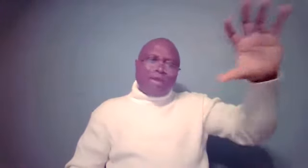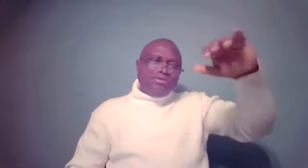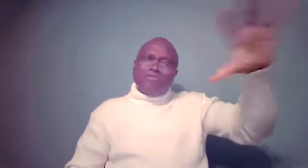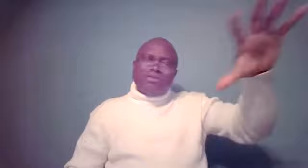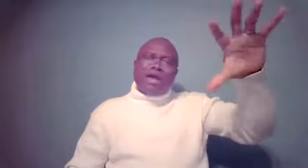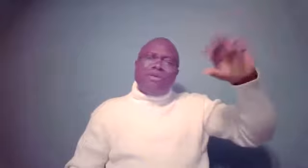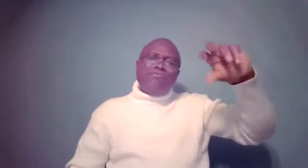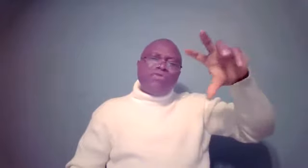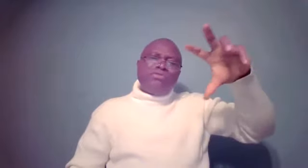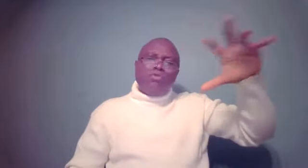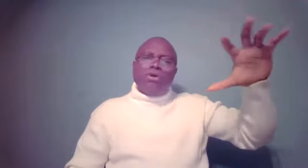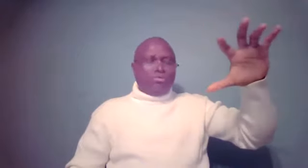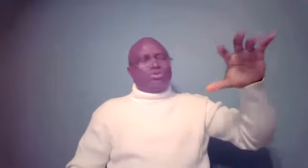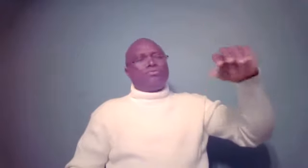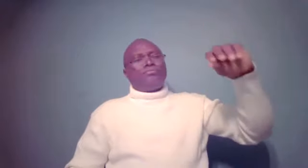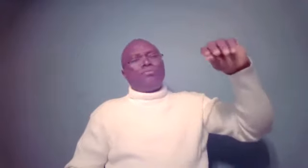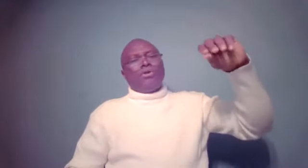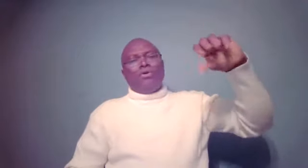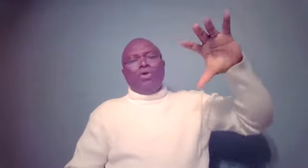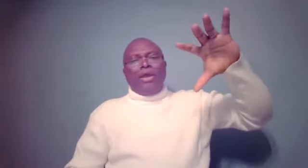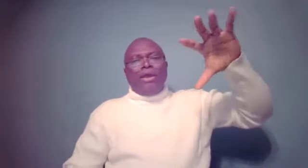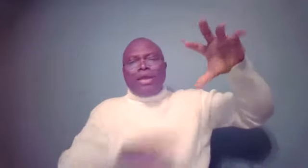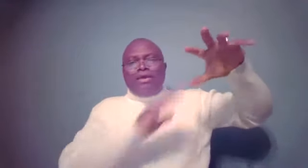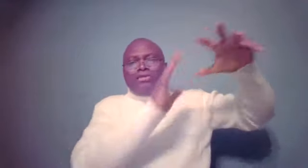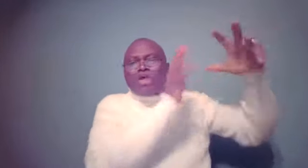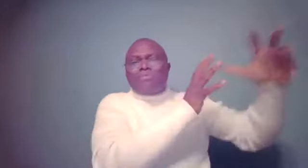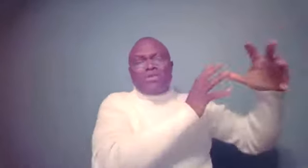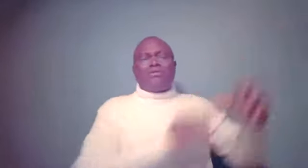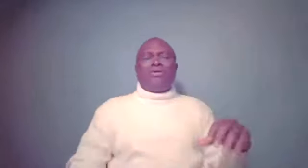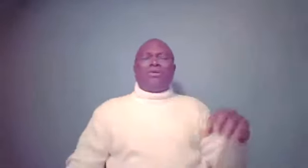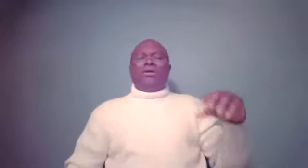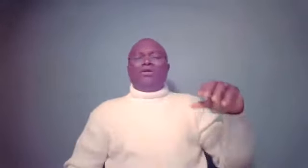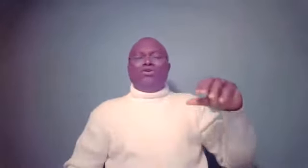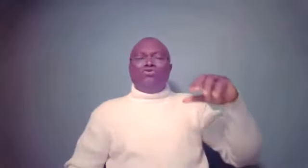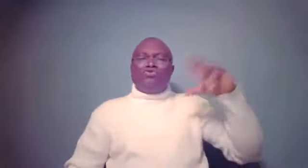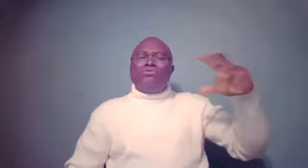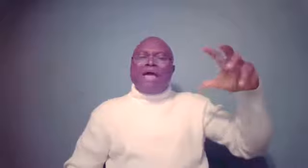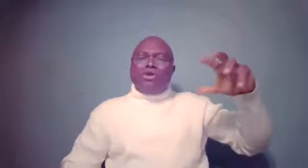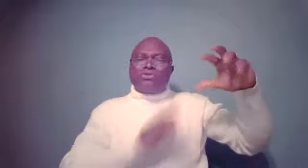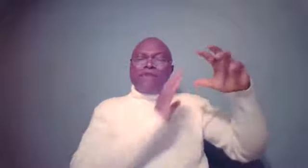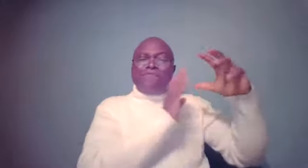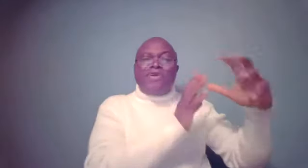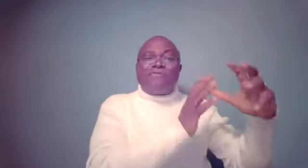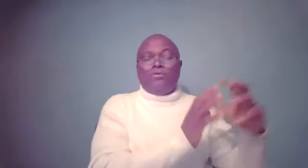describe them in three words. A subset do that because they are fearful.